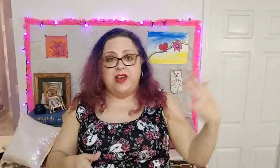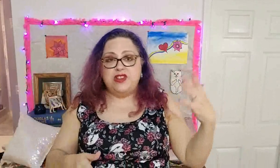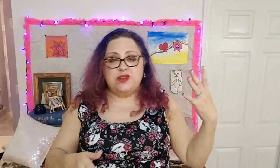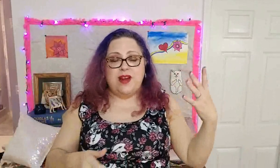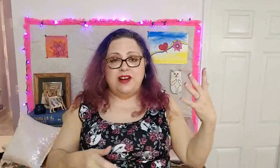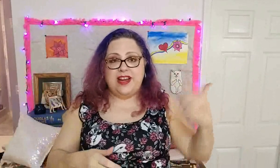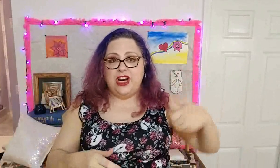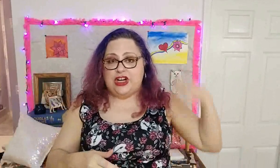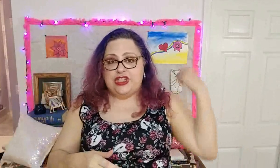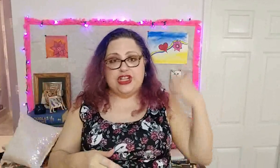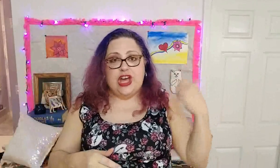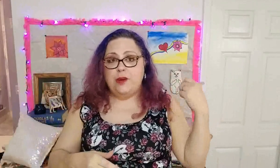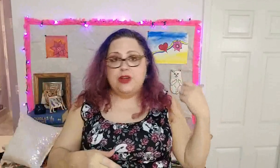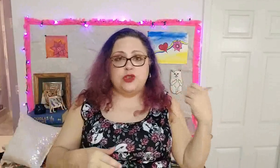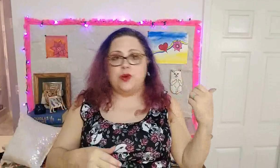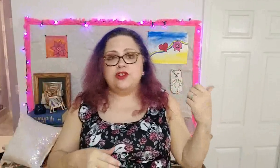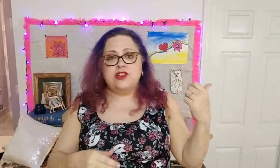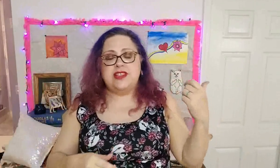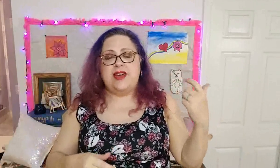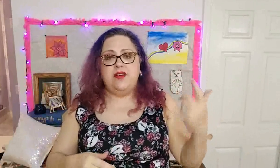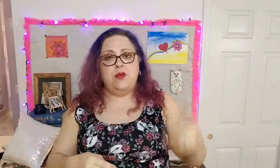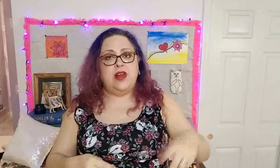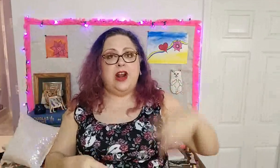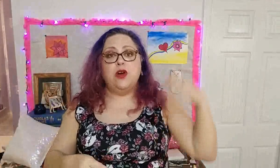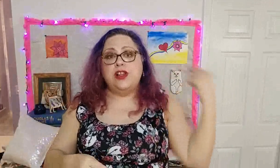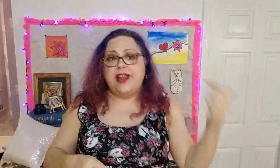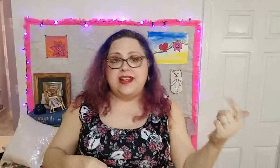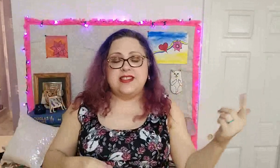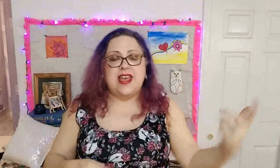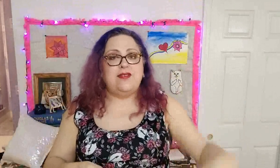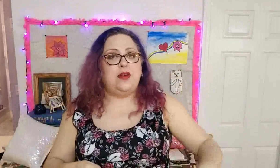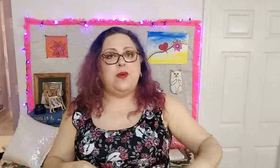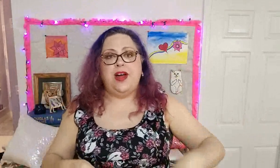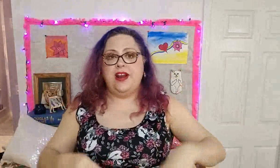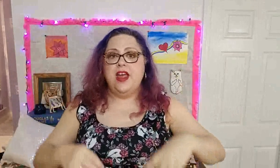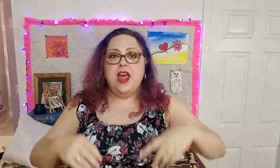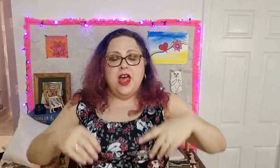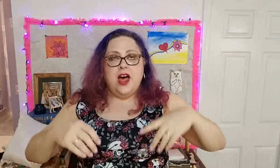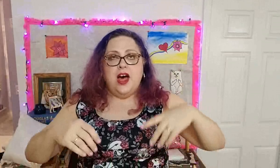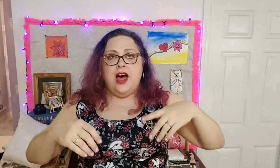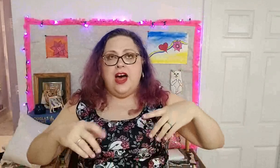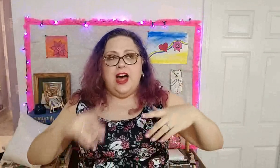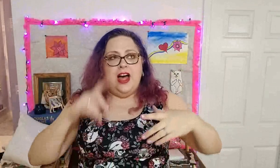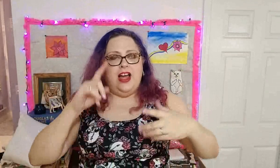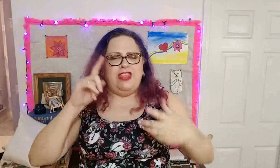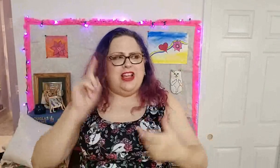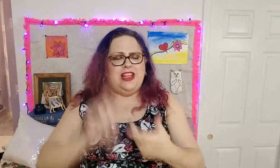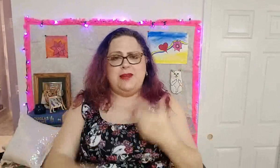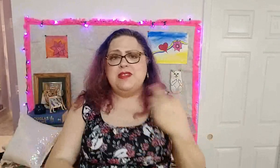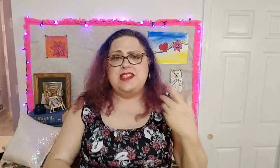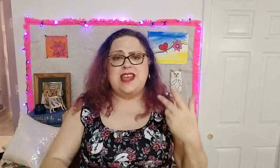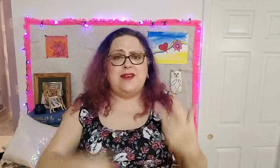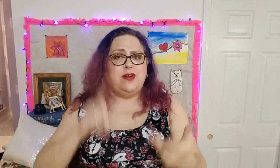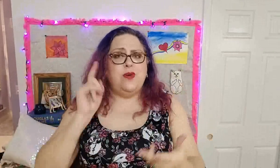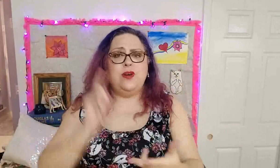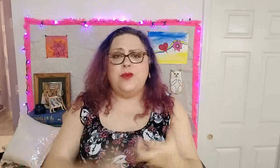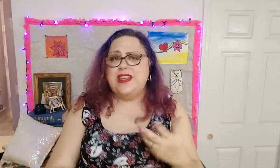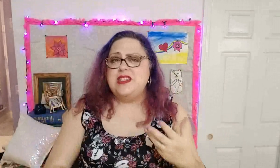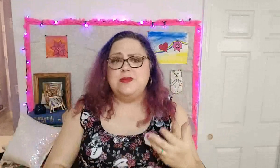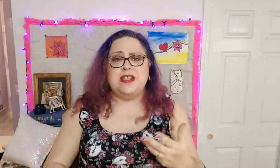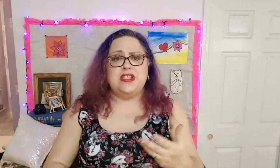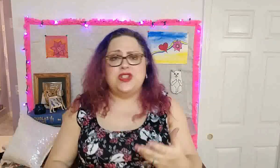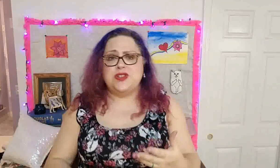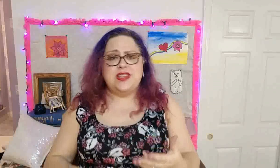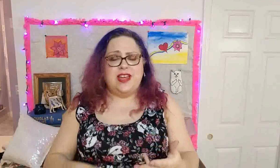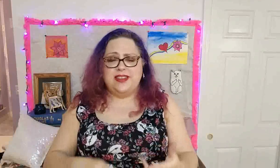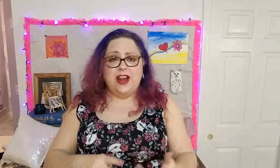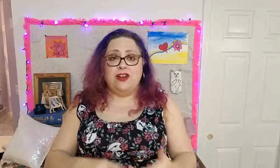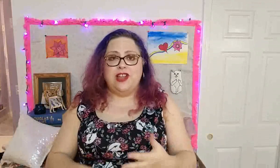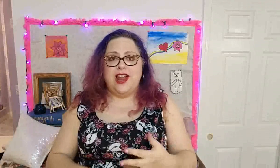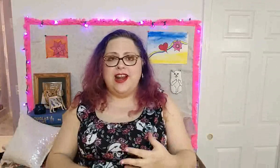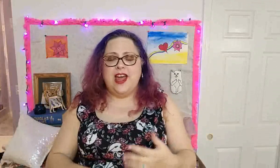towns around here. Toccoa, Georgia's having one. I know Clayton's having one. I think Clemson's having one. Westminster, South Carolina.